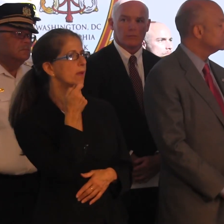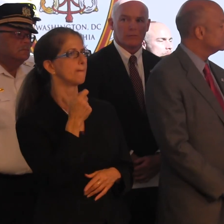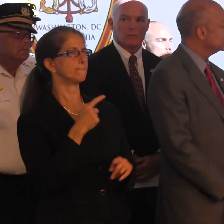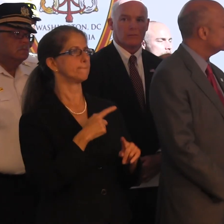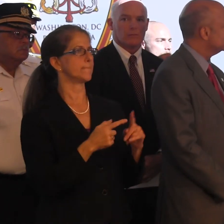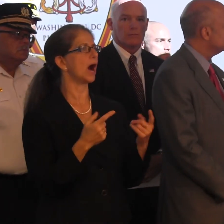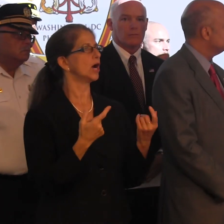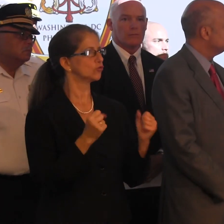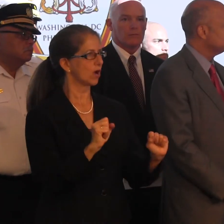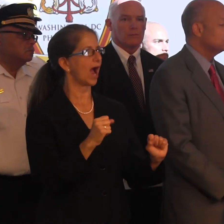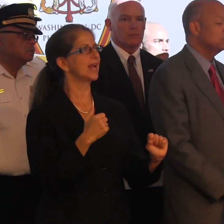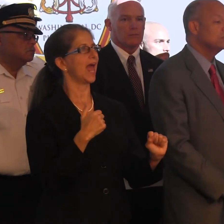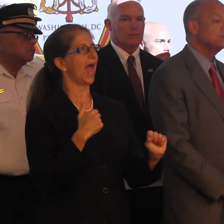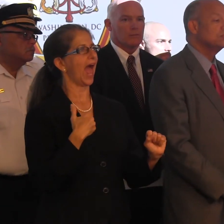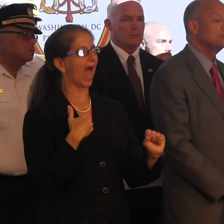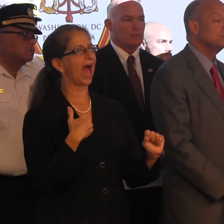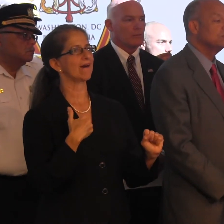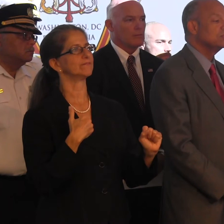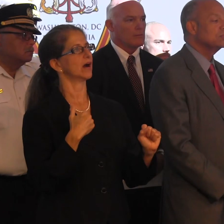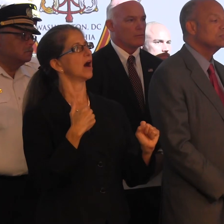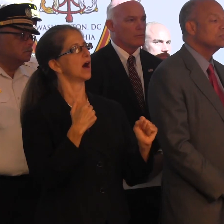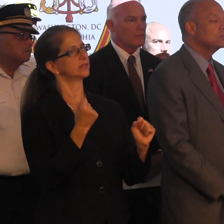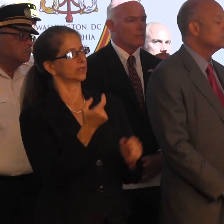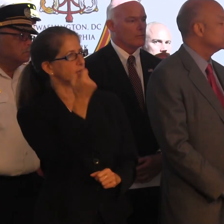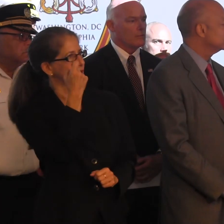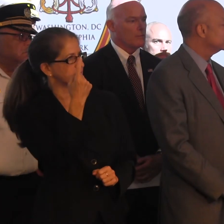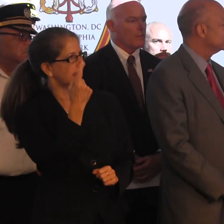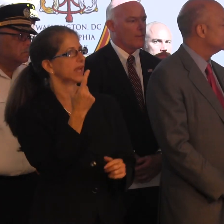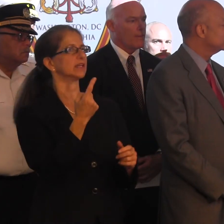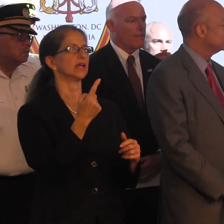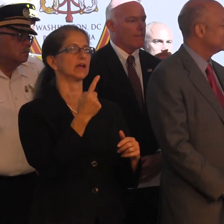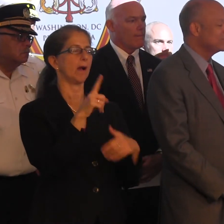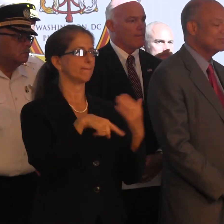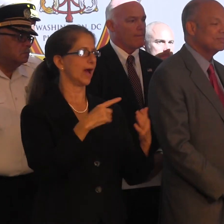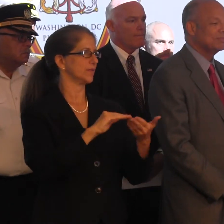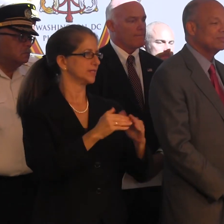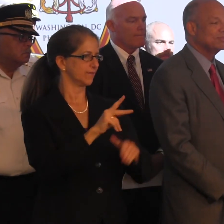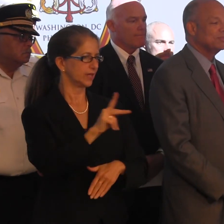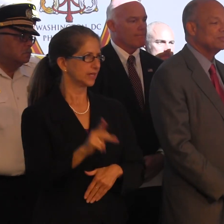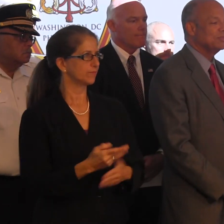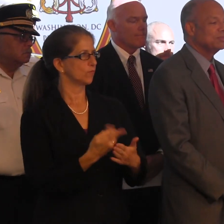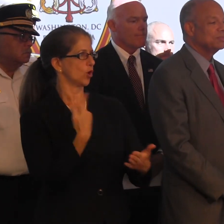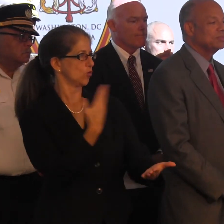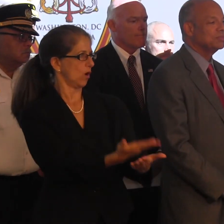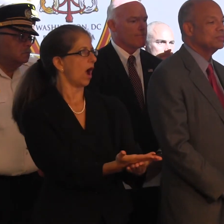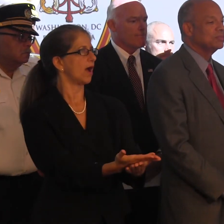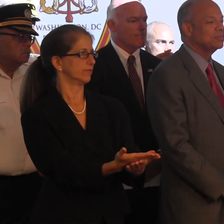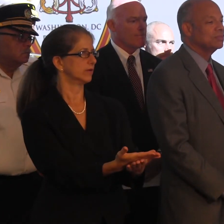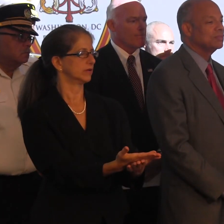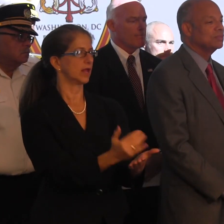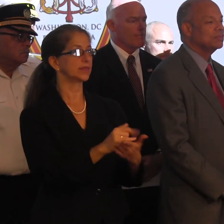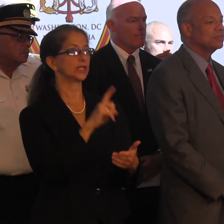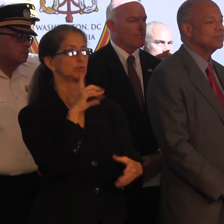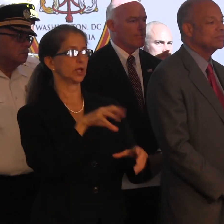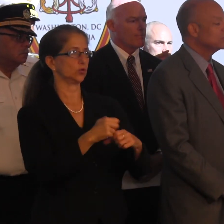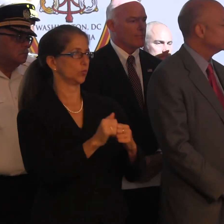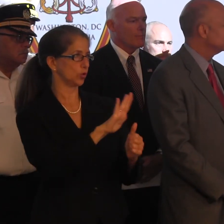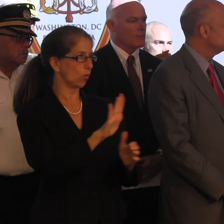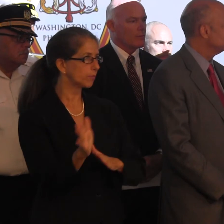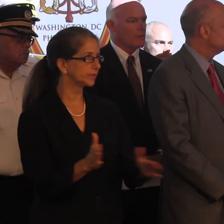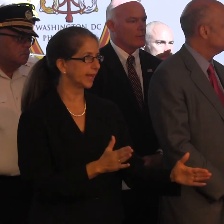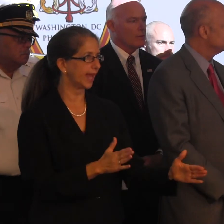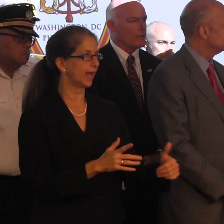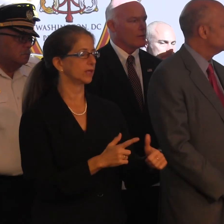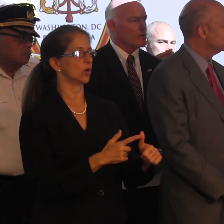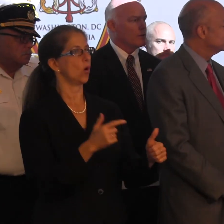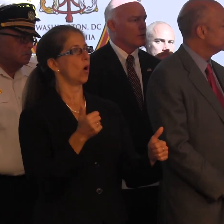I mean, try to maybe have a little bit of orientation to the city of Philadelphia before you arrive. And that should be a part of your planning. What route am I